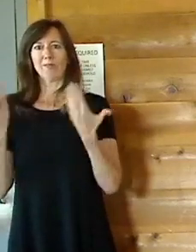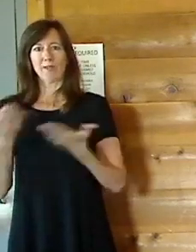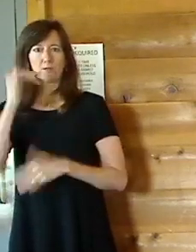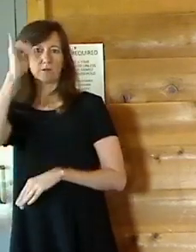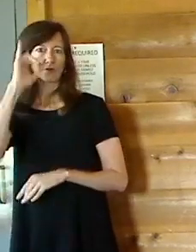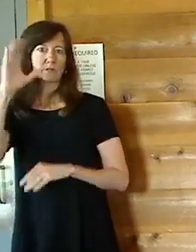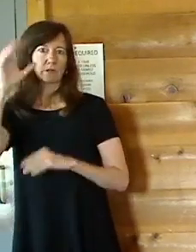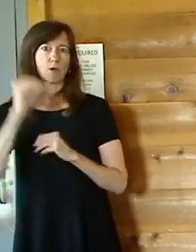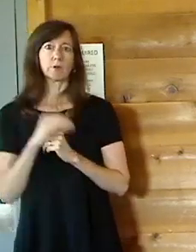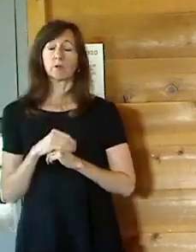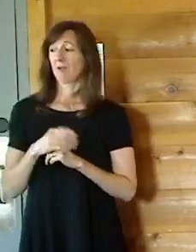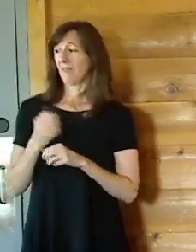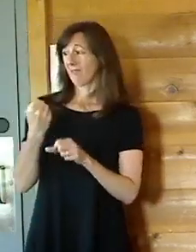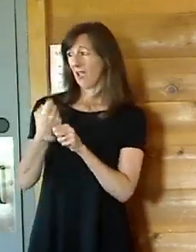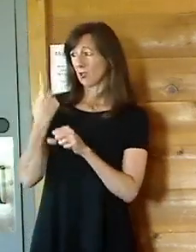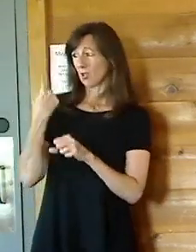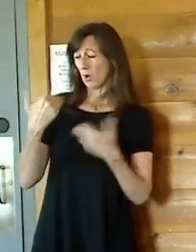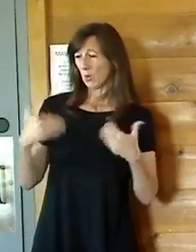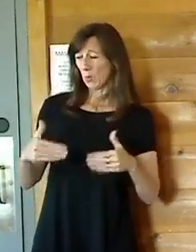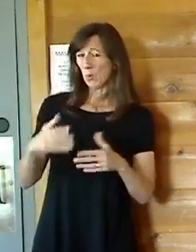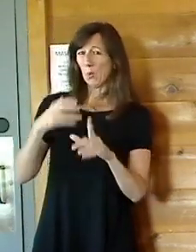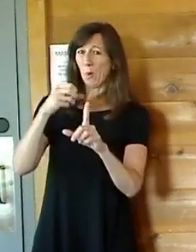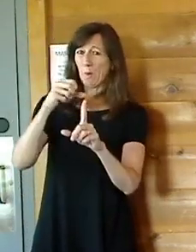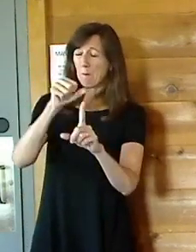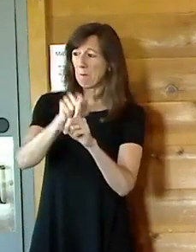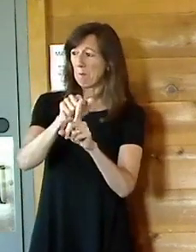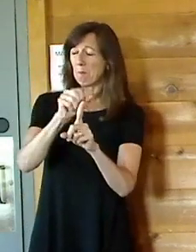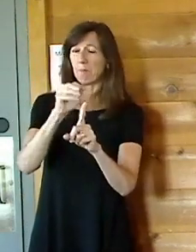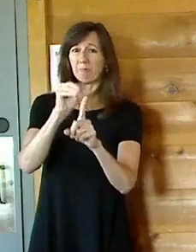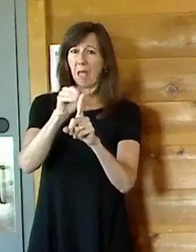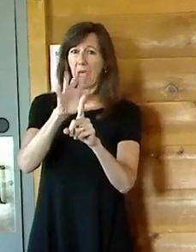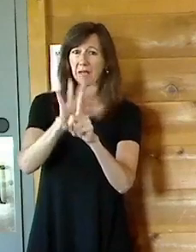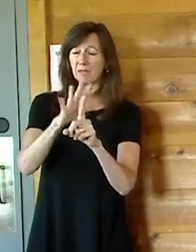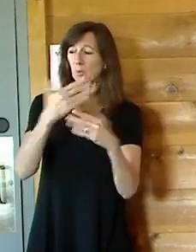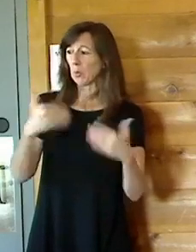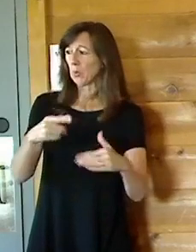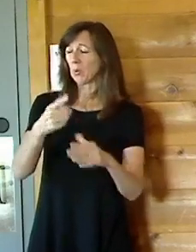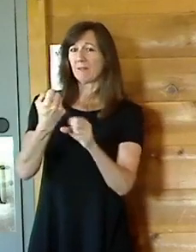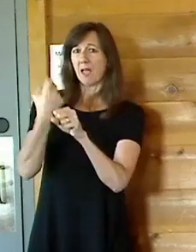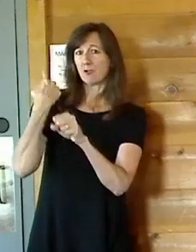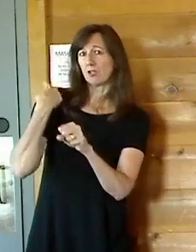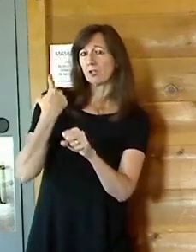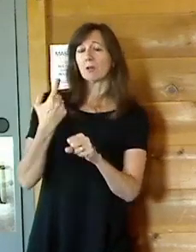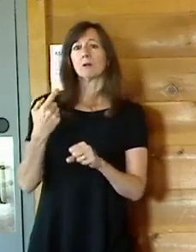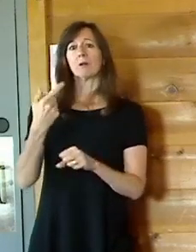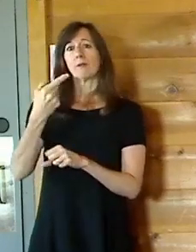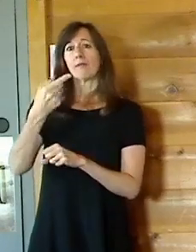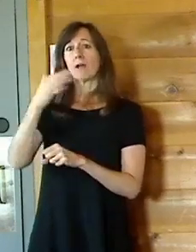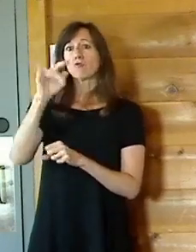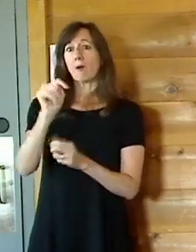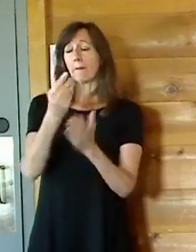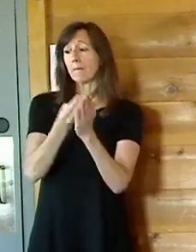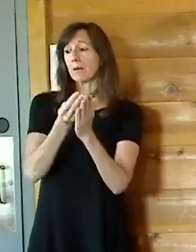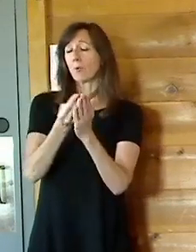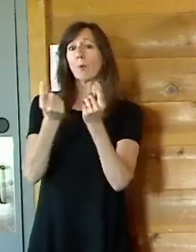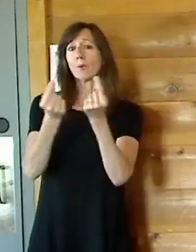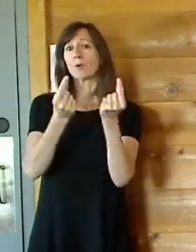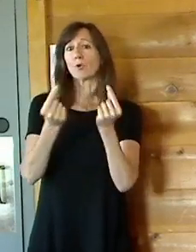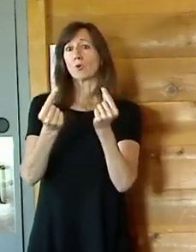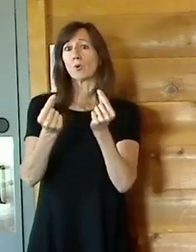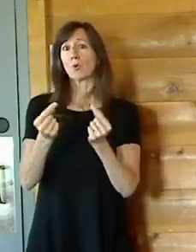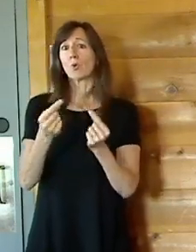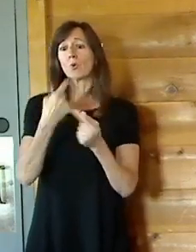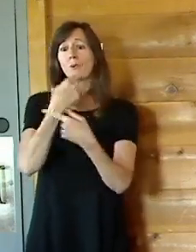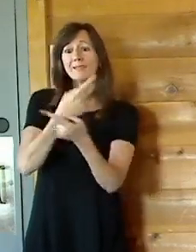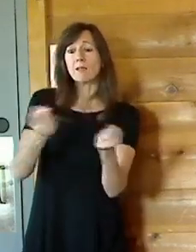impacted last year. The goal of the Learn, Play, Create grant is to say to those smaller organizations, if you've got, if you had